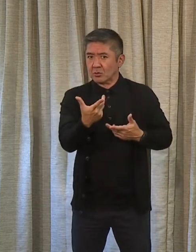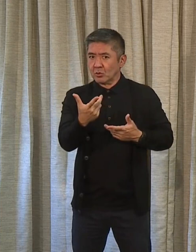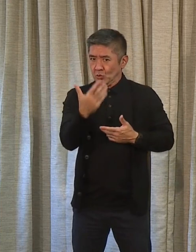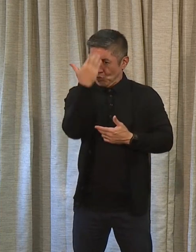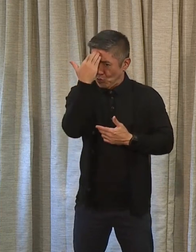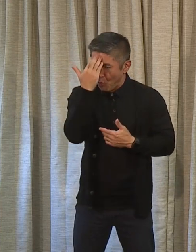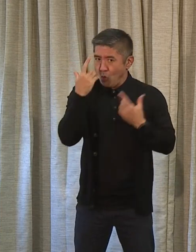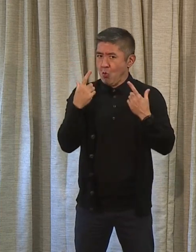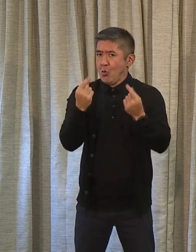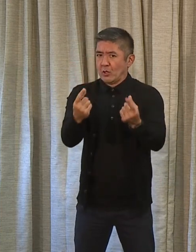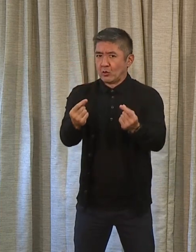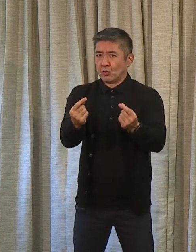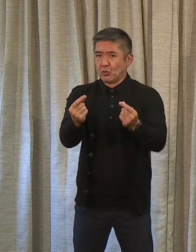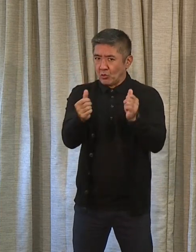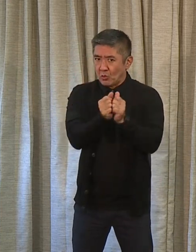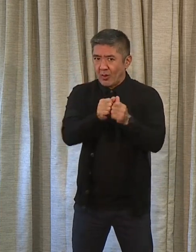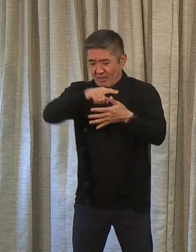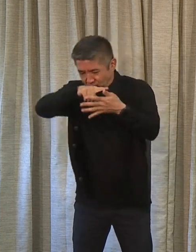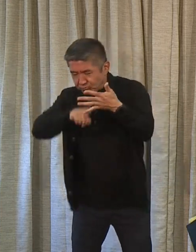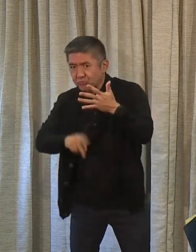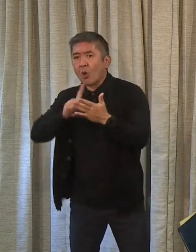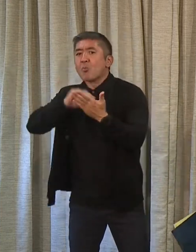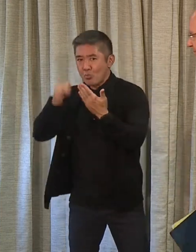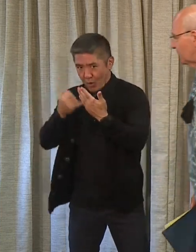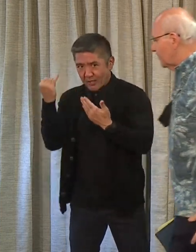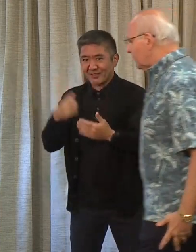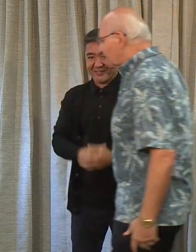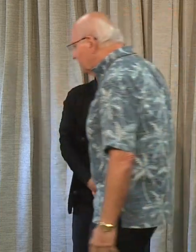manifest themselves in the kind of projects we're taking on. Alex.